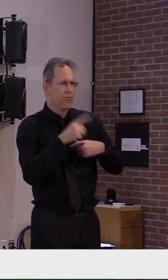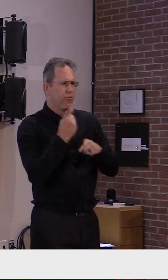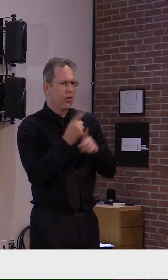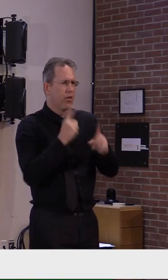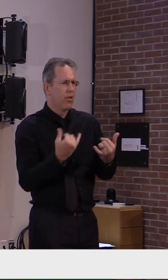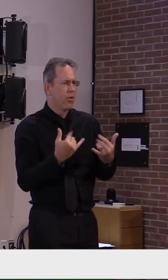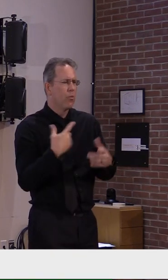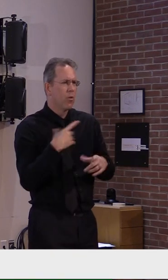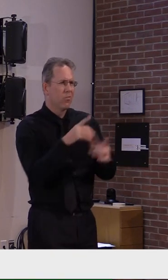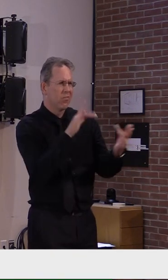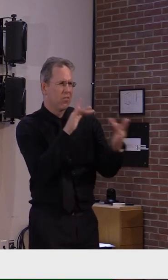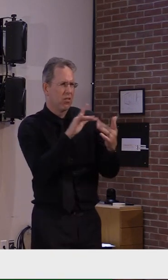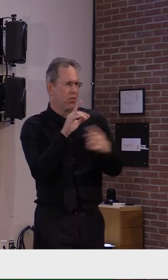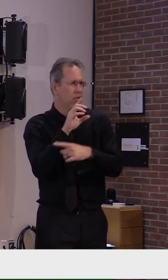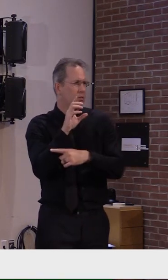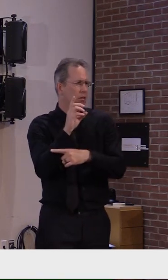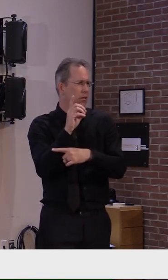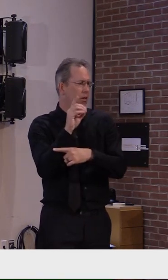Thank you very kindly.